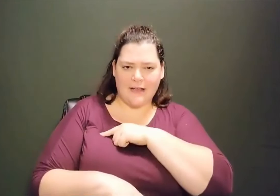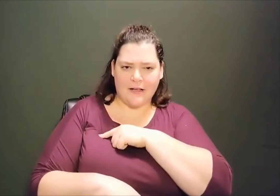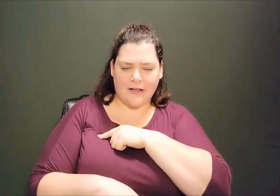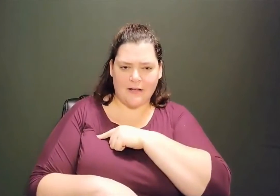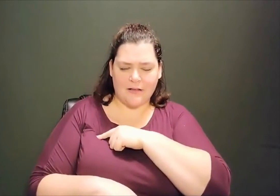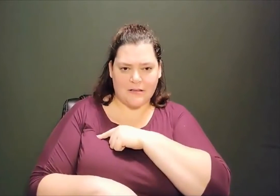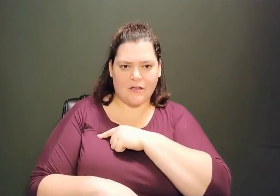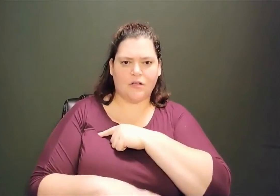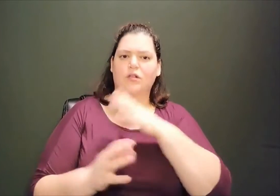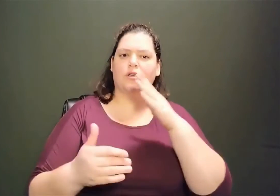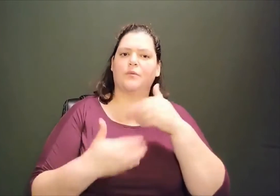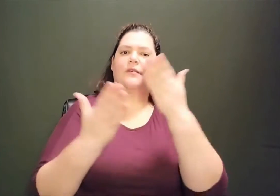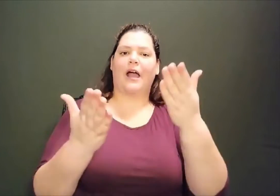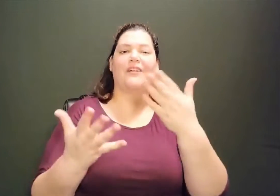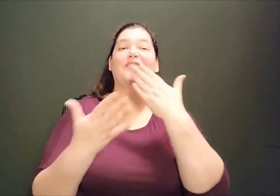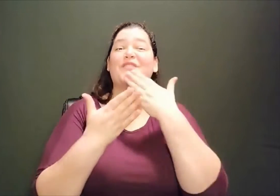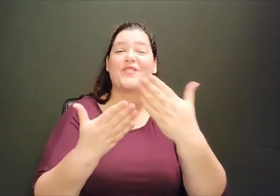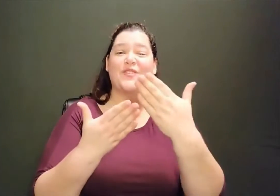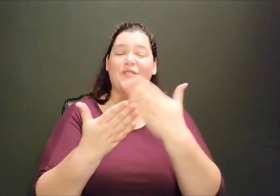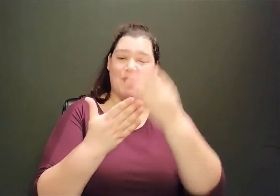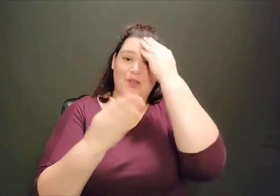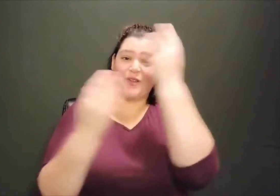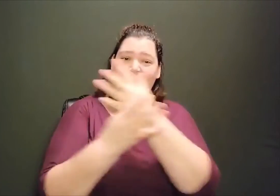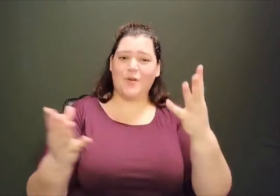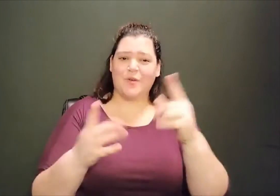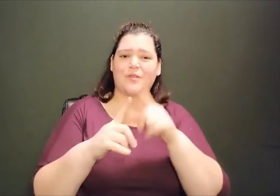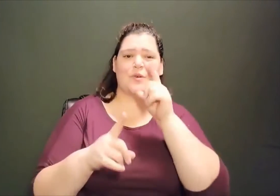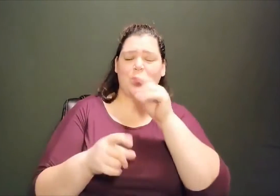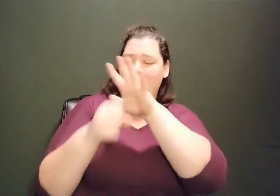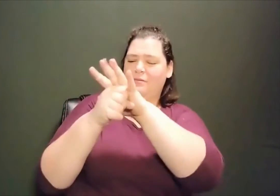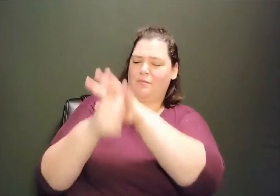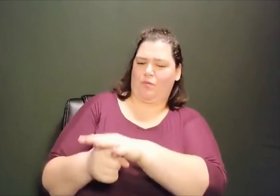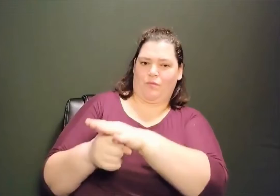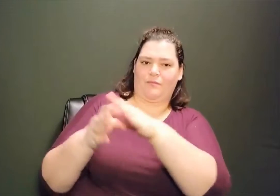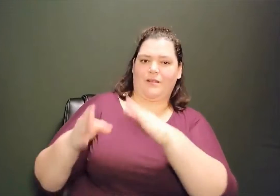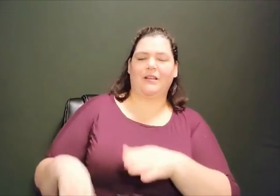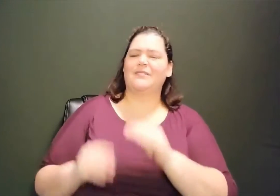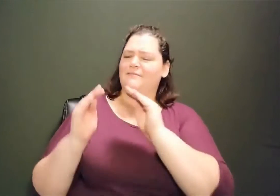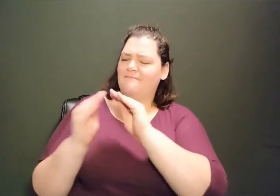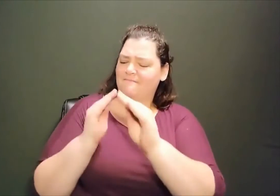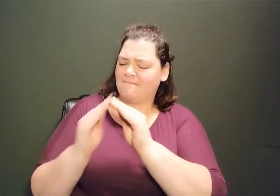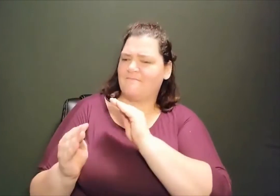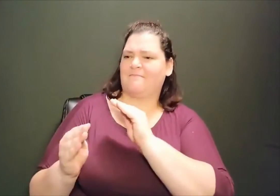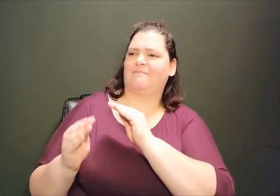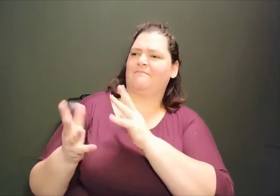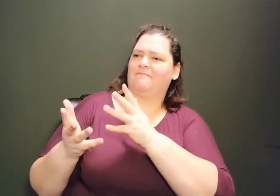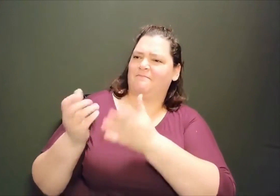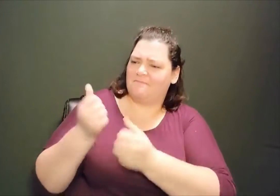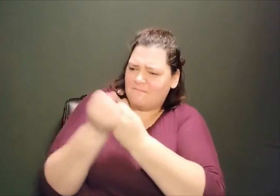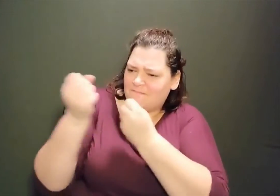God has sent us to bring good news to the oppressed, to bind up